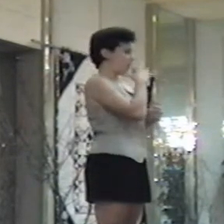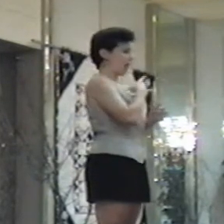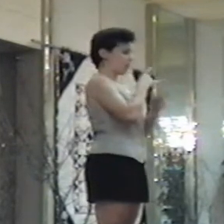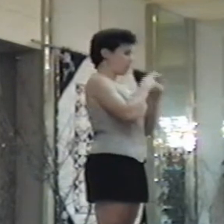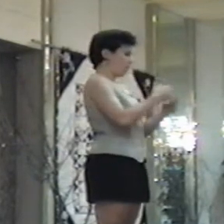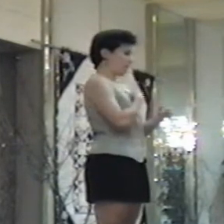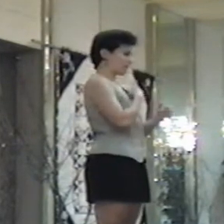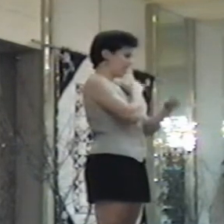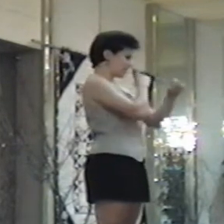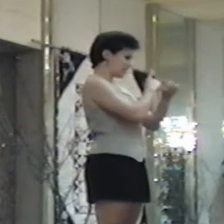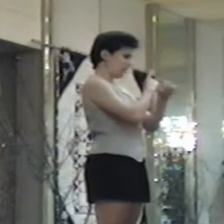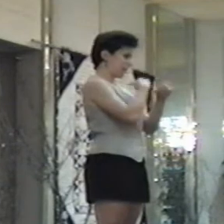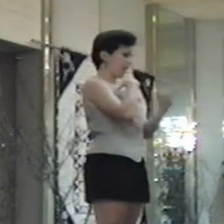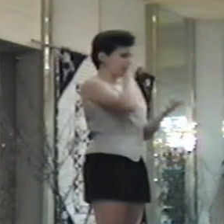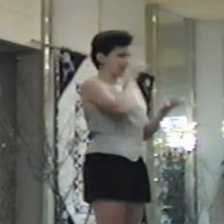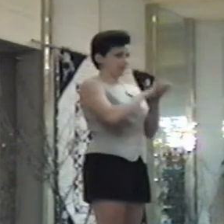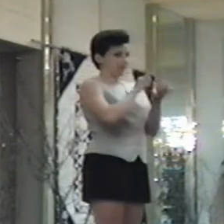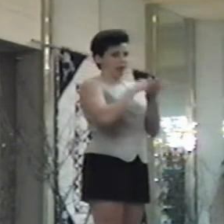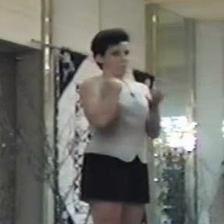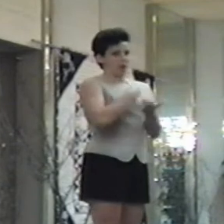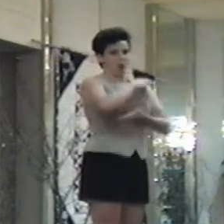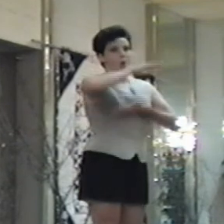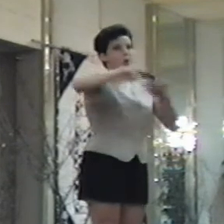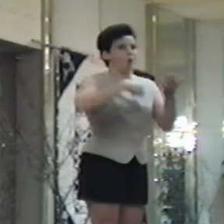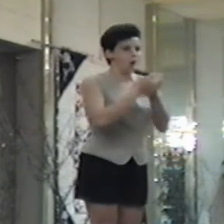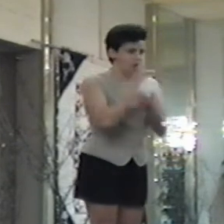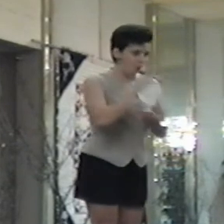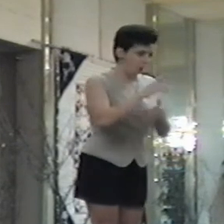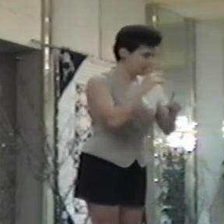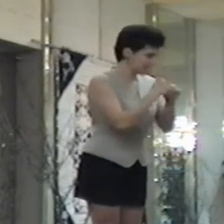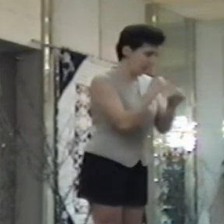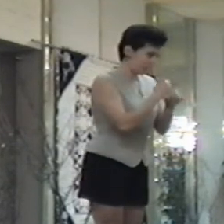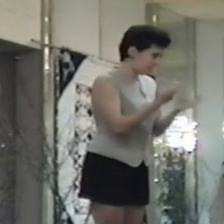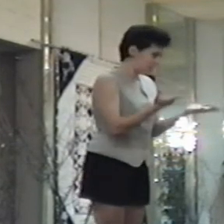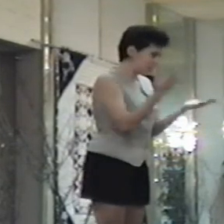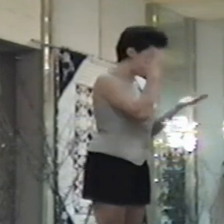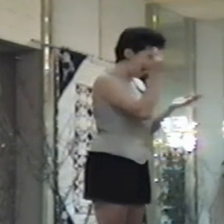So although I don't want to call myself disabled because I believe we are all disabled,